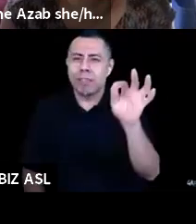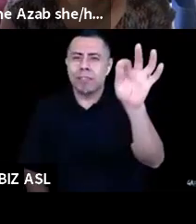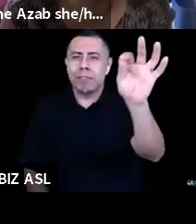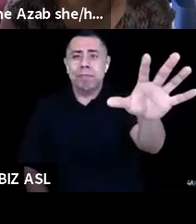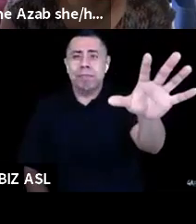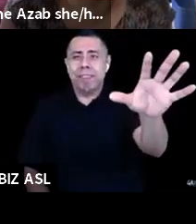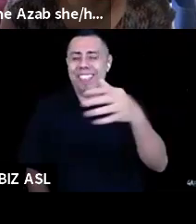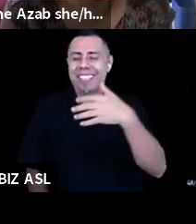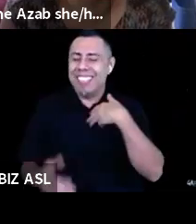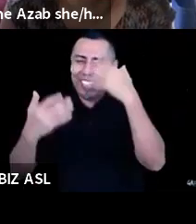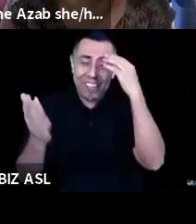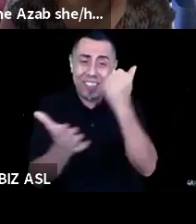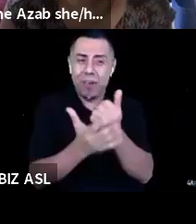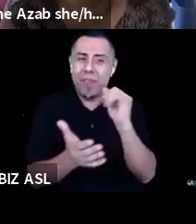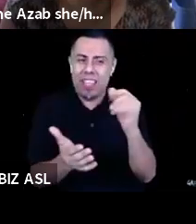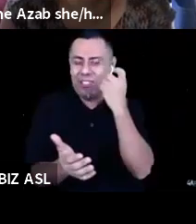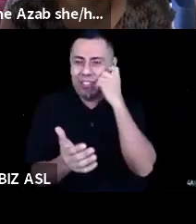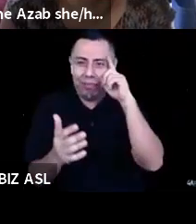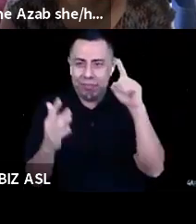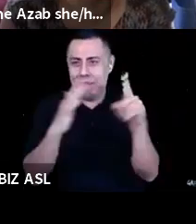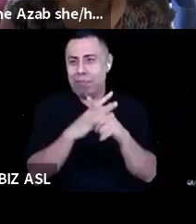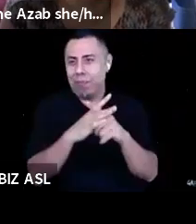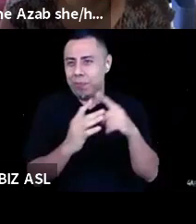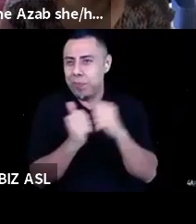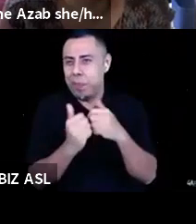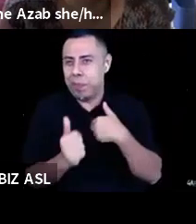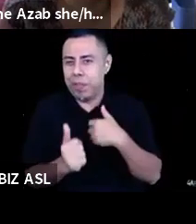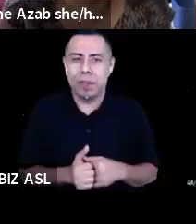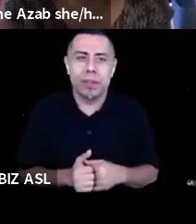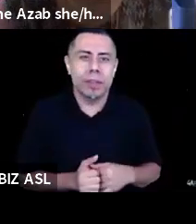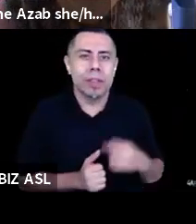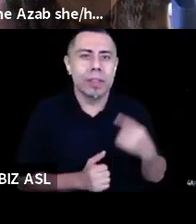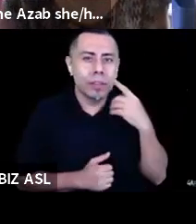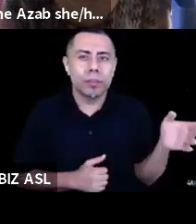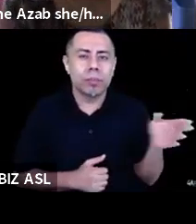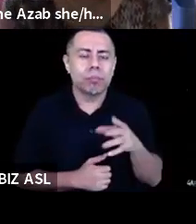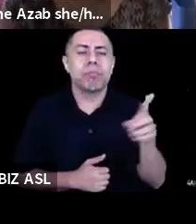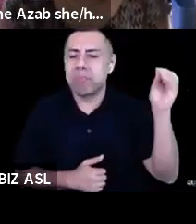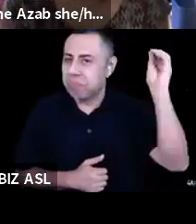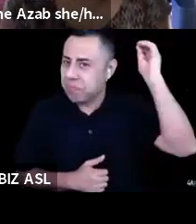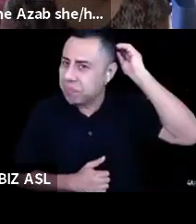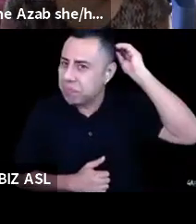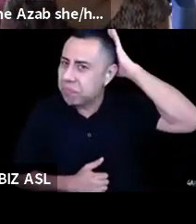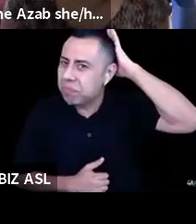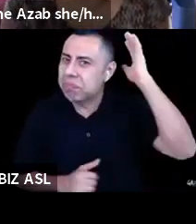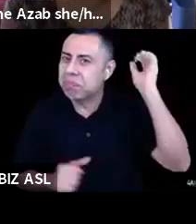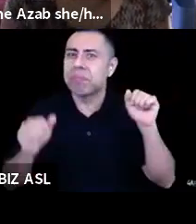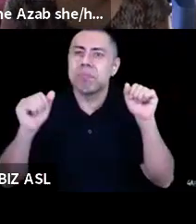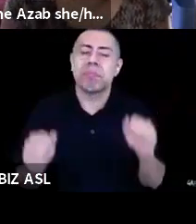come to mind for me. It was also something to keep in mind and then we can transition or who knows what comes up, um, is that English